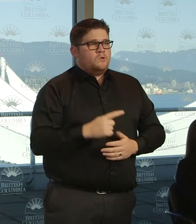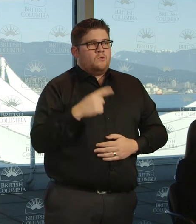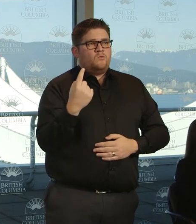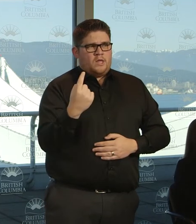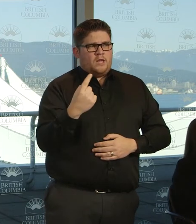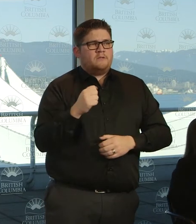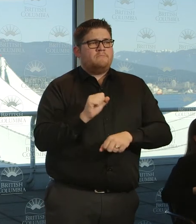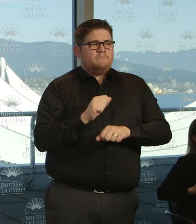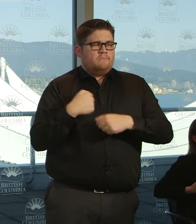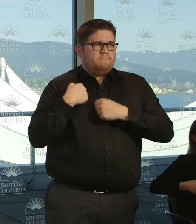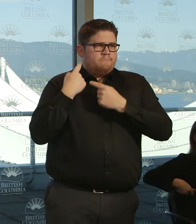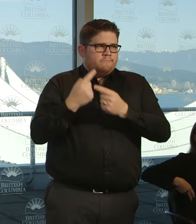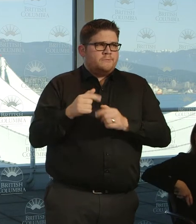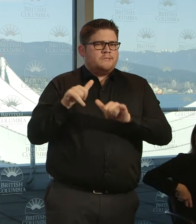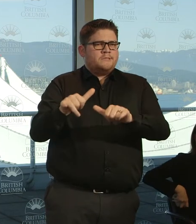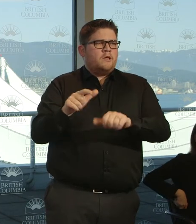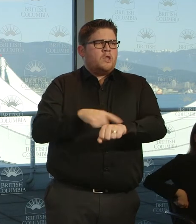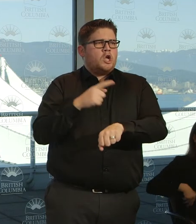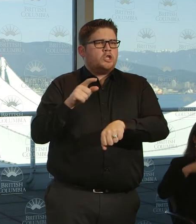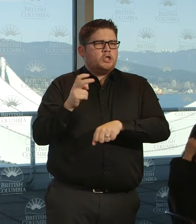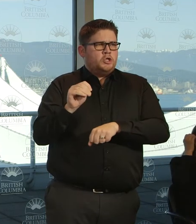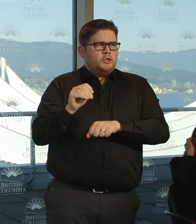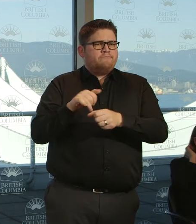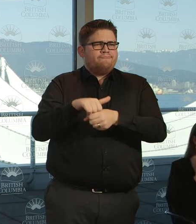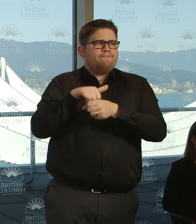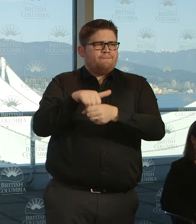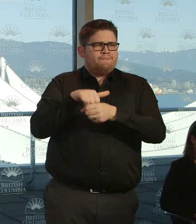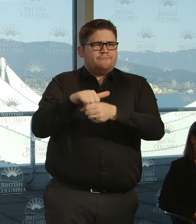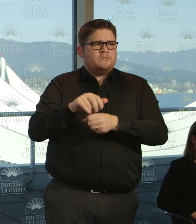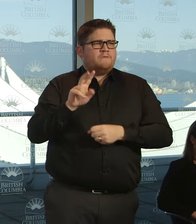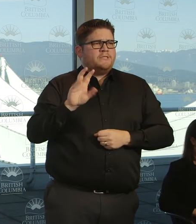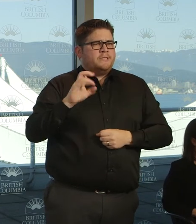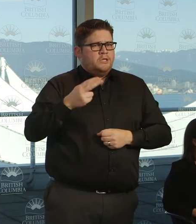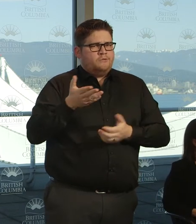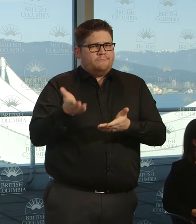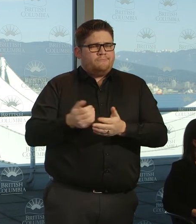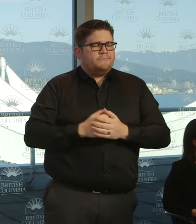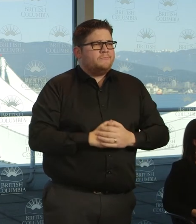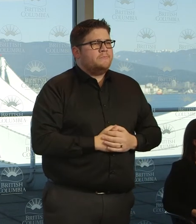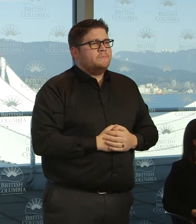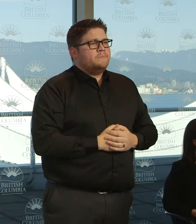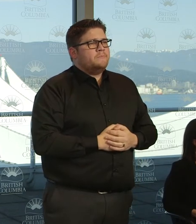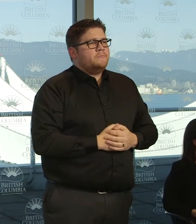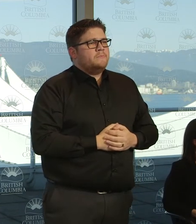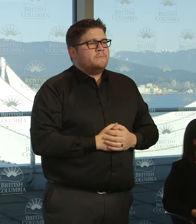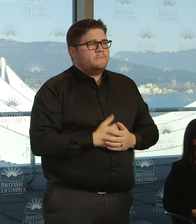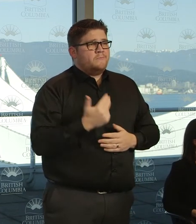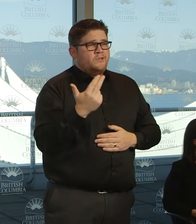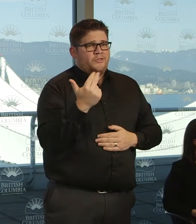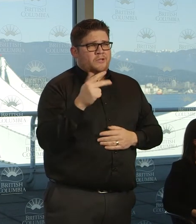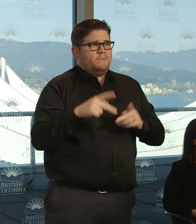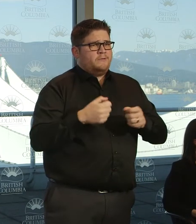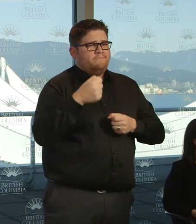the Harrow Park Centre in Vancouver Coastal Health. We now have 13 people who are hospitalized, seven of whom are